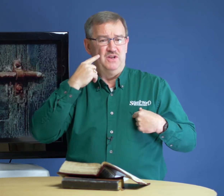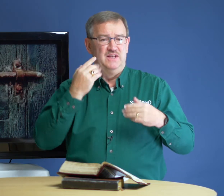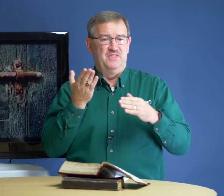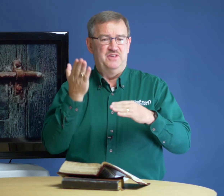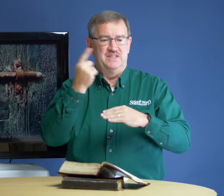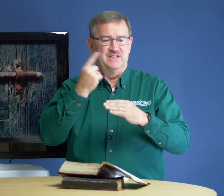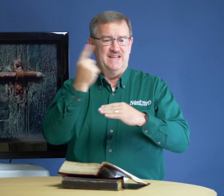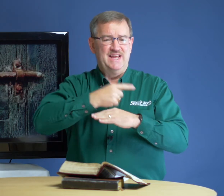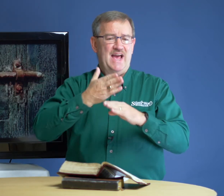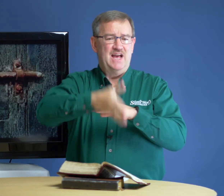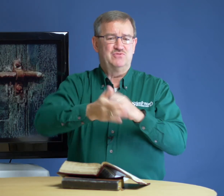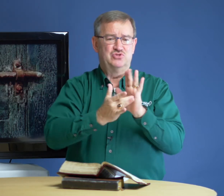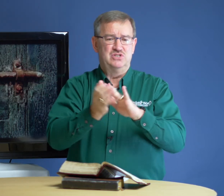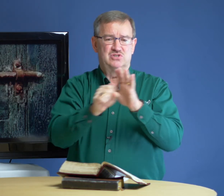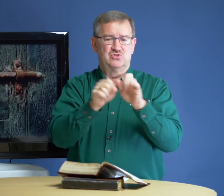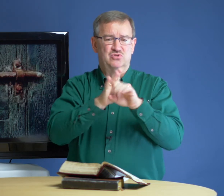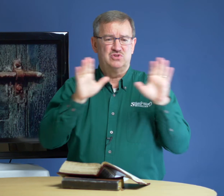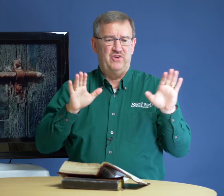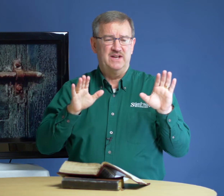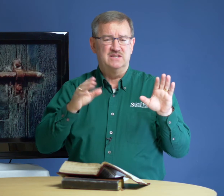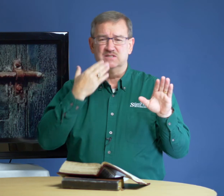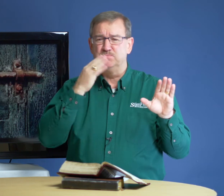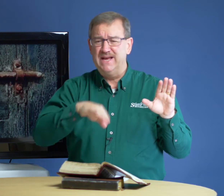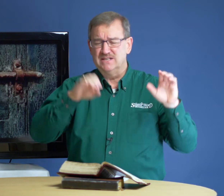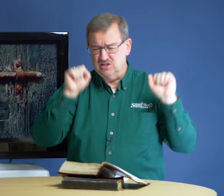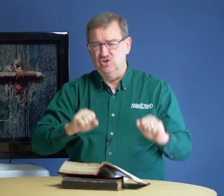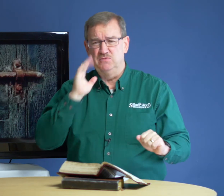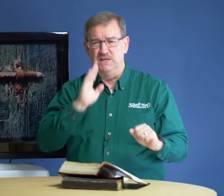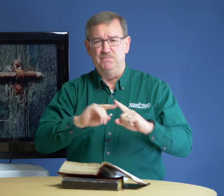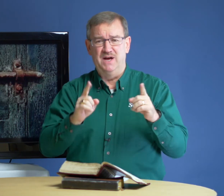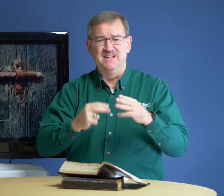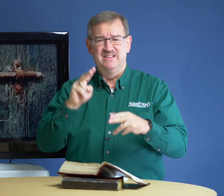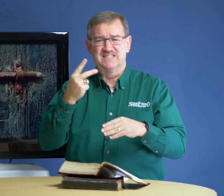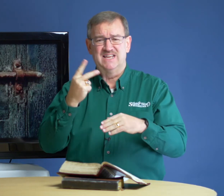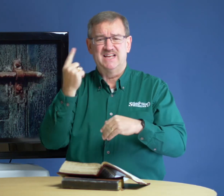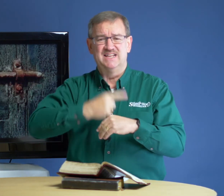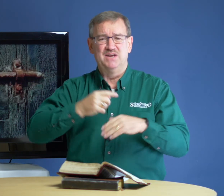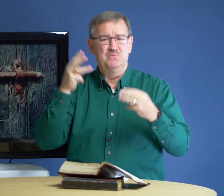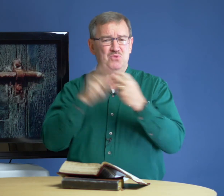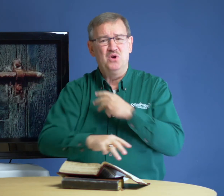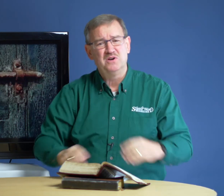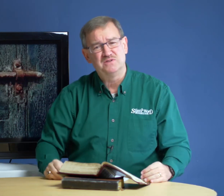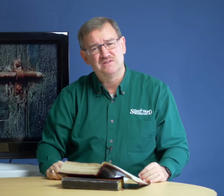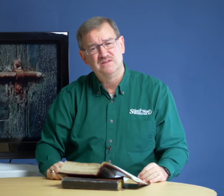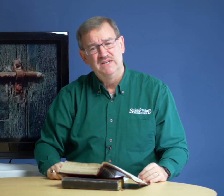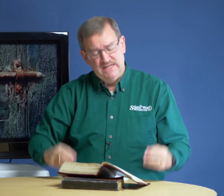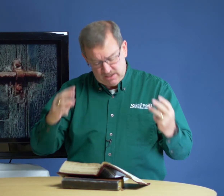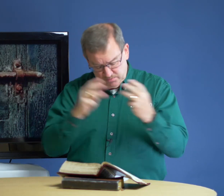that the day after Jesus is crucified is as bad as it could be. But the second day would be worse. It would